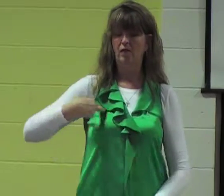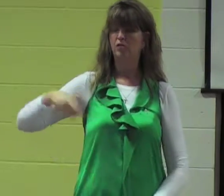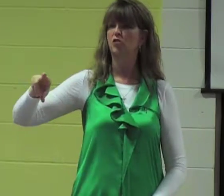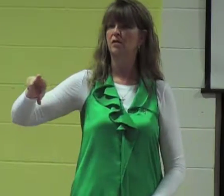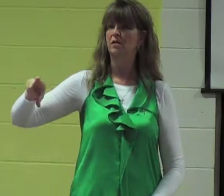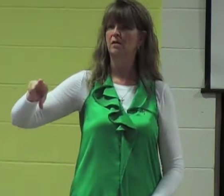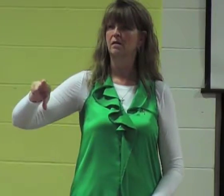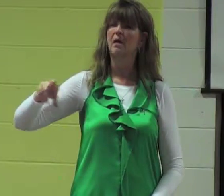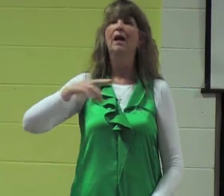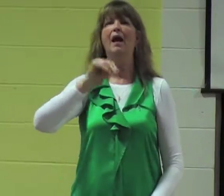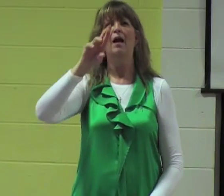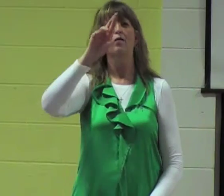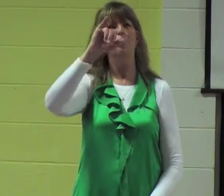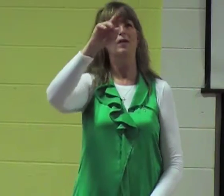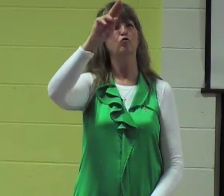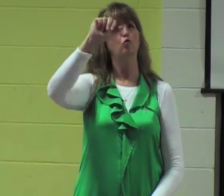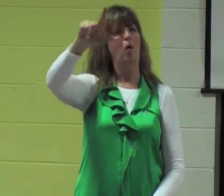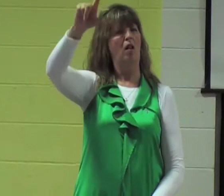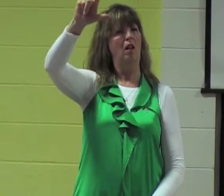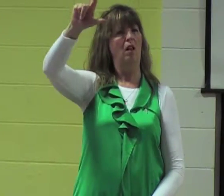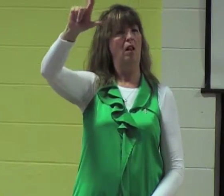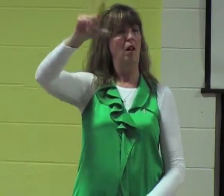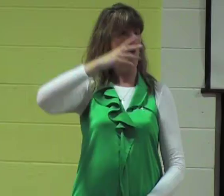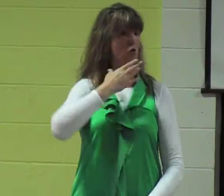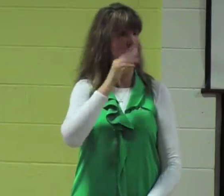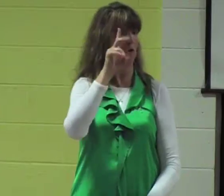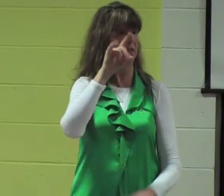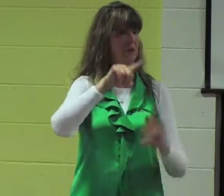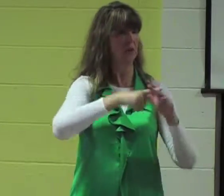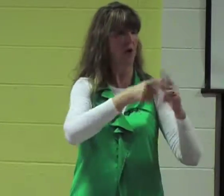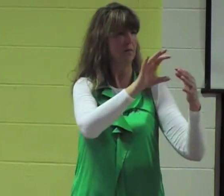And the Jews represent religion and ritual